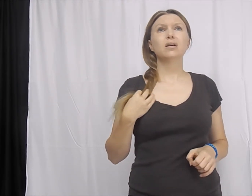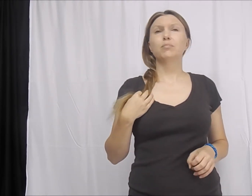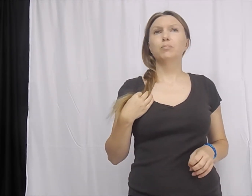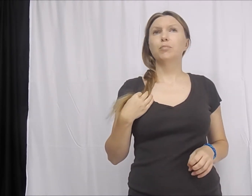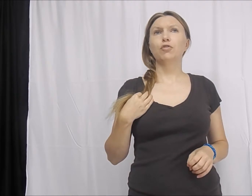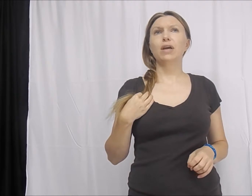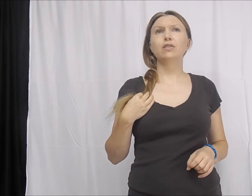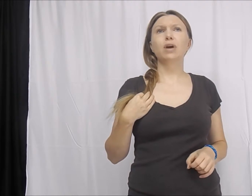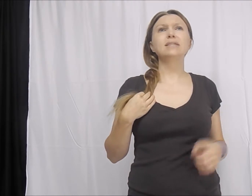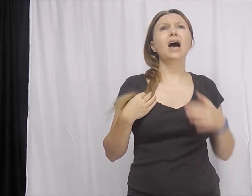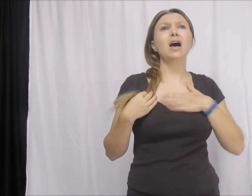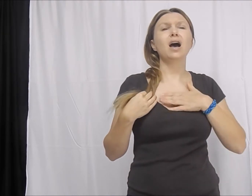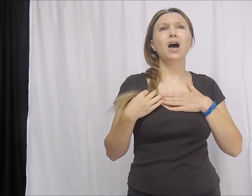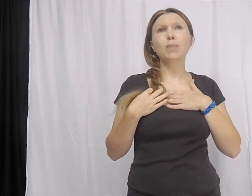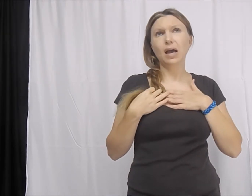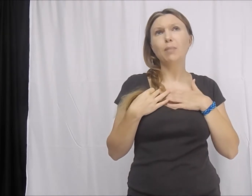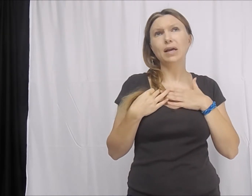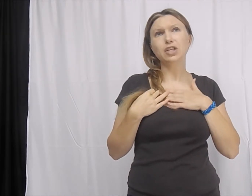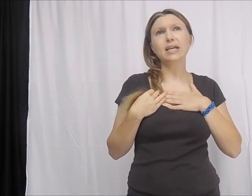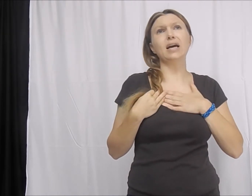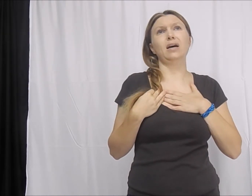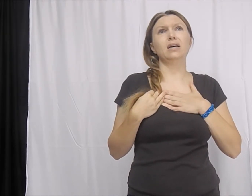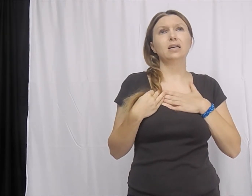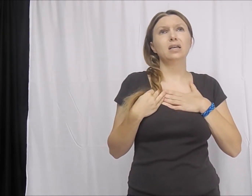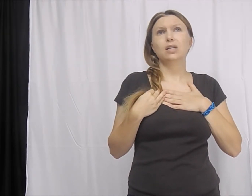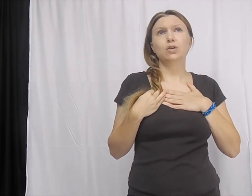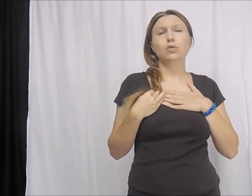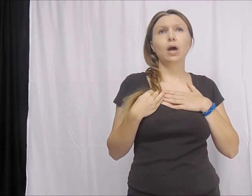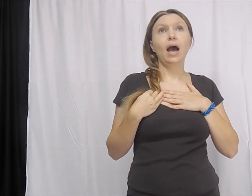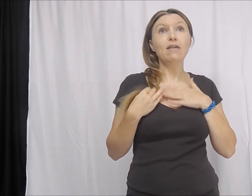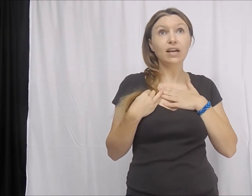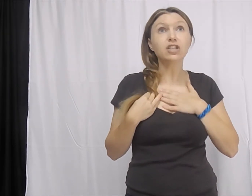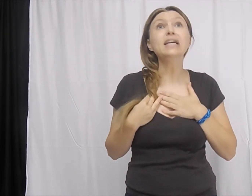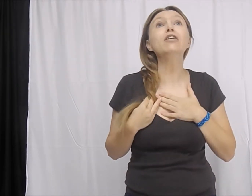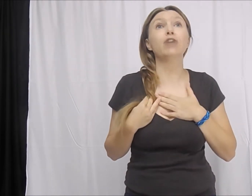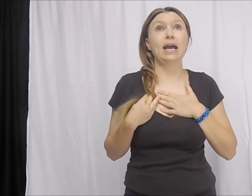Miranda writes, I'm Angelica. I have Angelica rights.